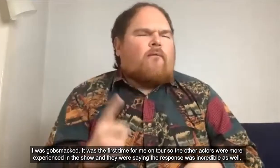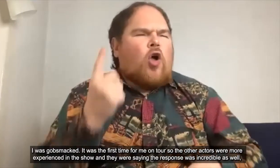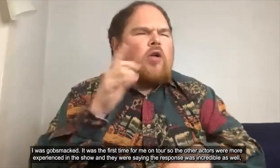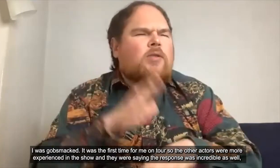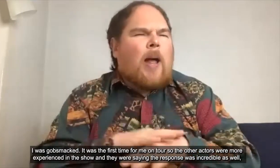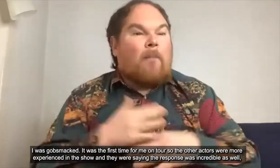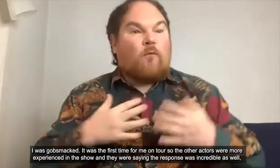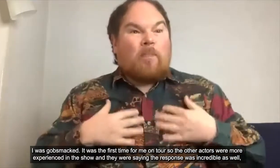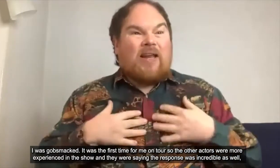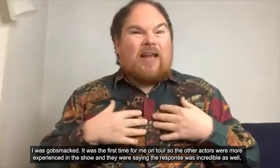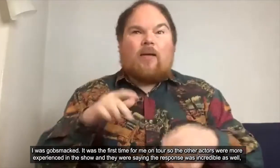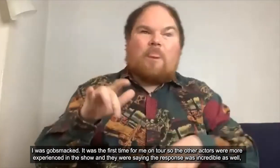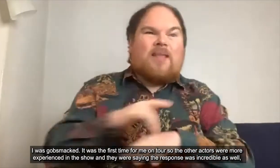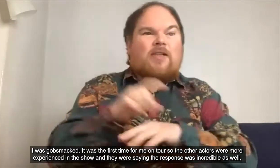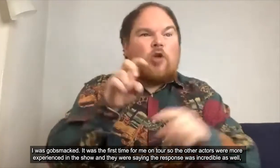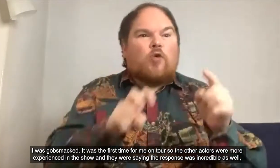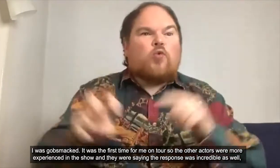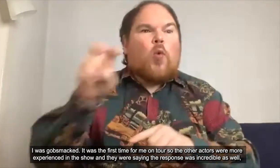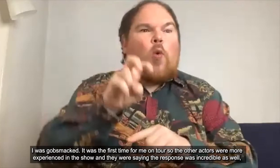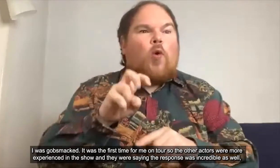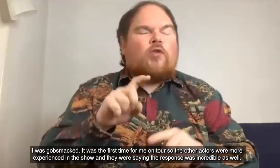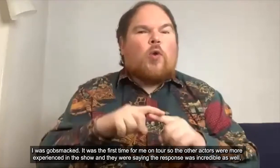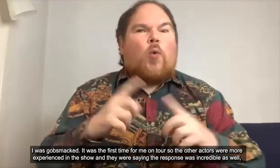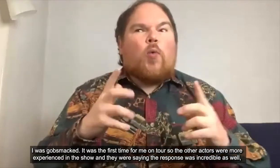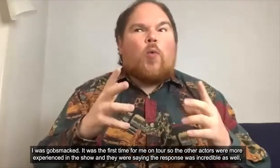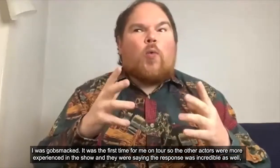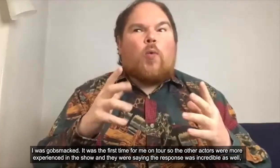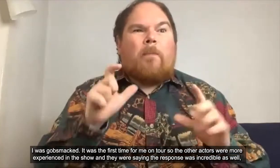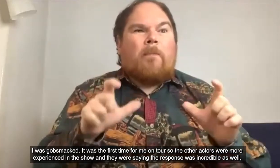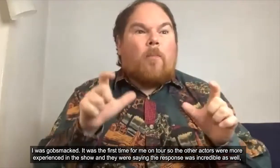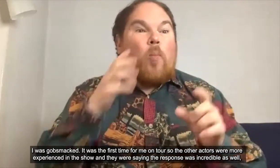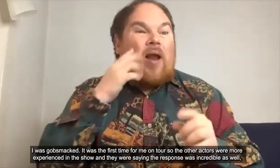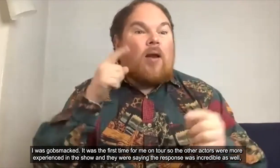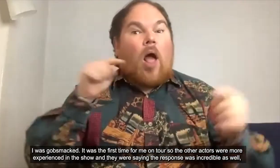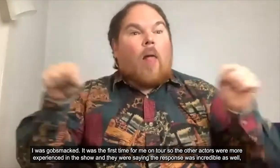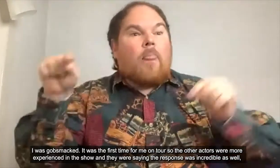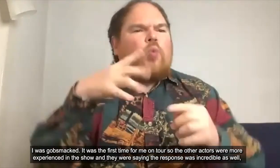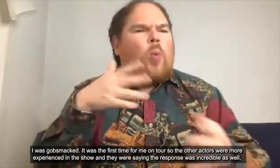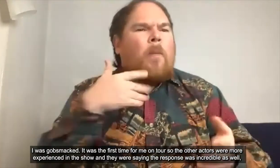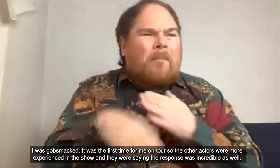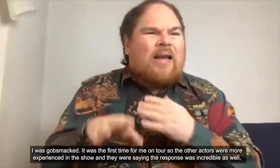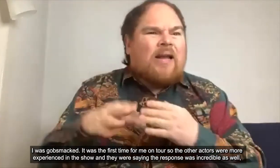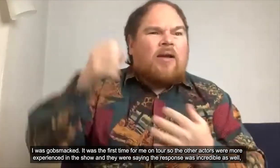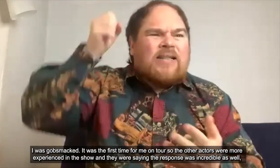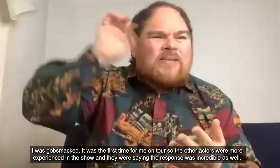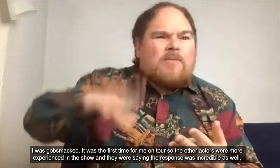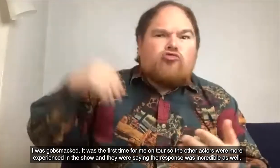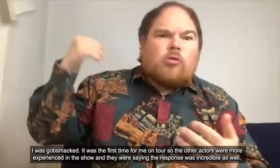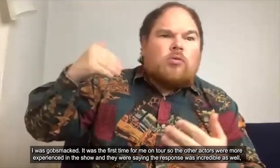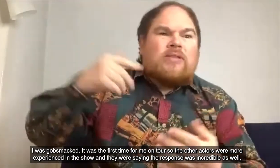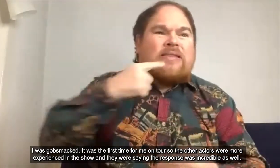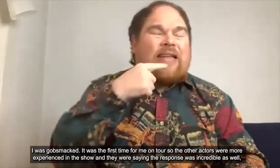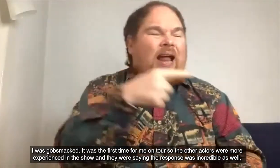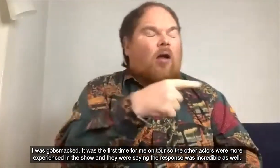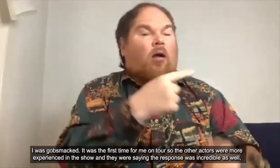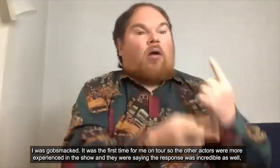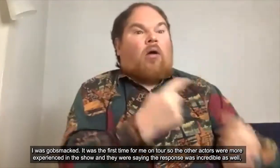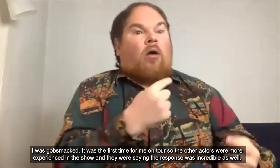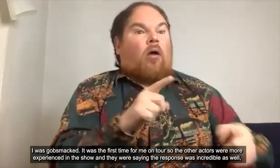was gobsmacked it was it was the first time for me on a theater tour so the other actors were more experienced in the show